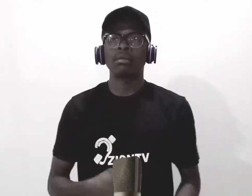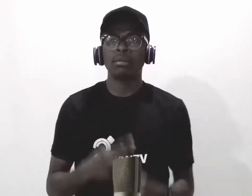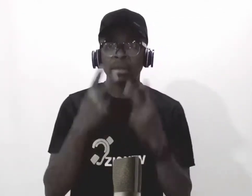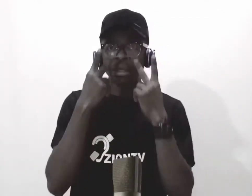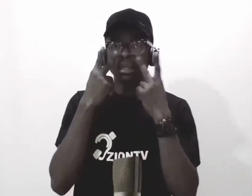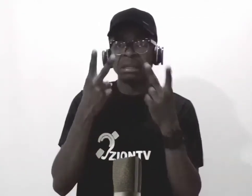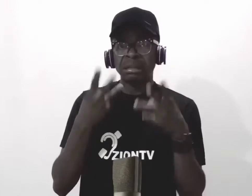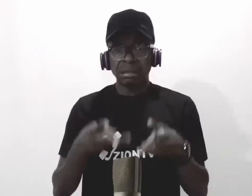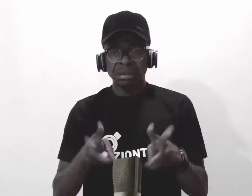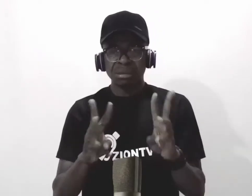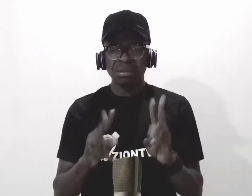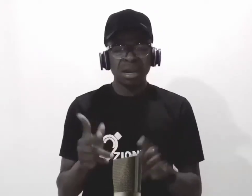Satsang with